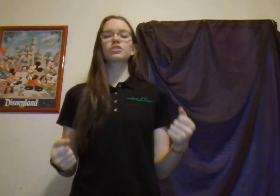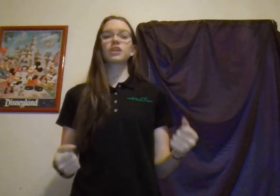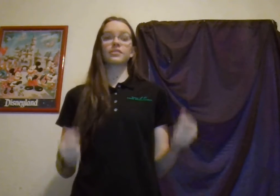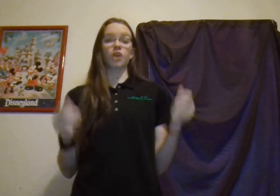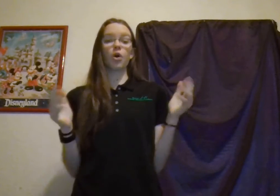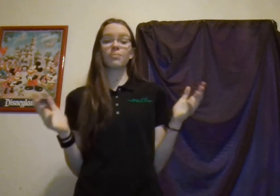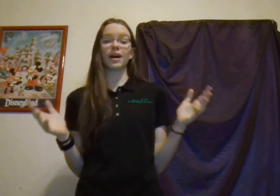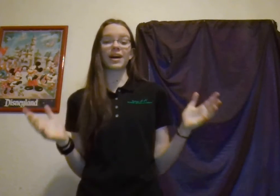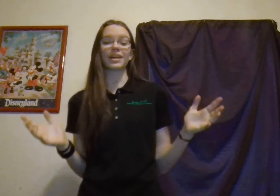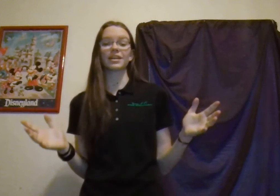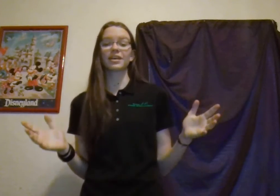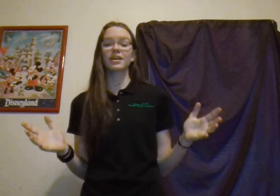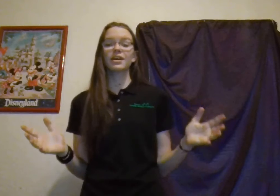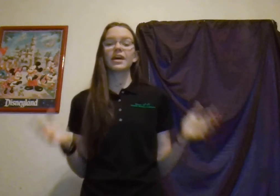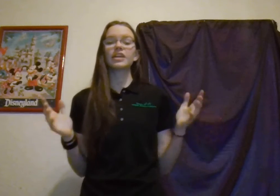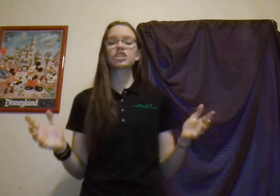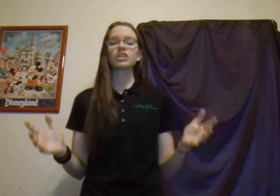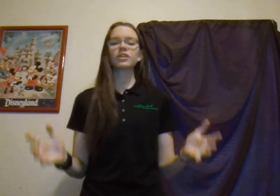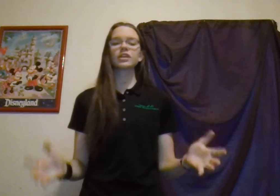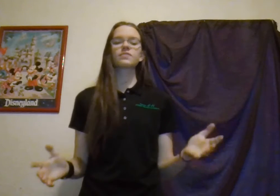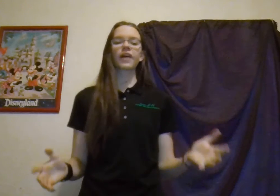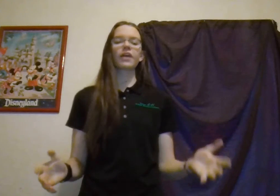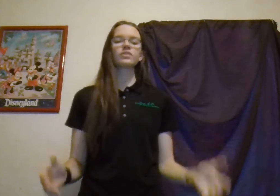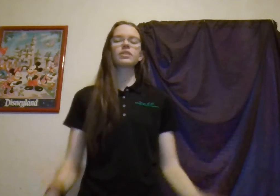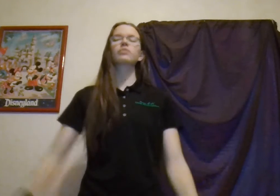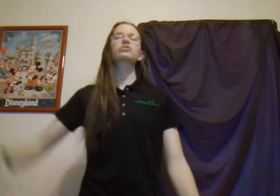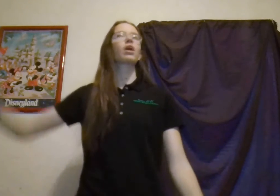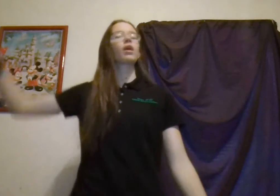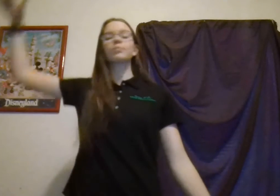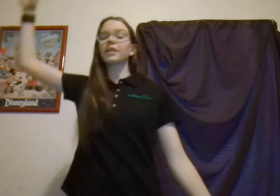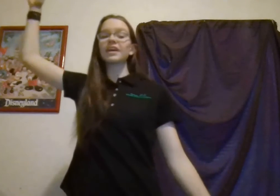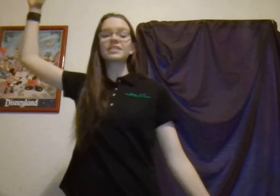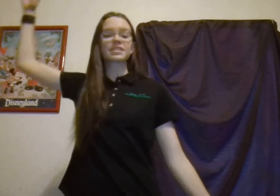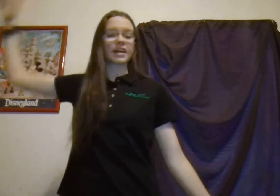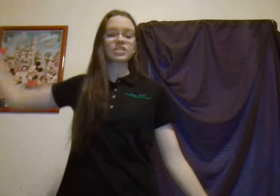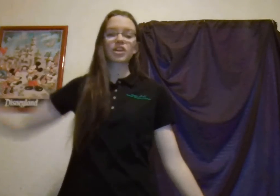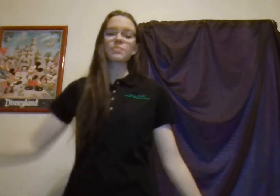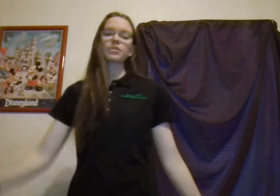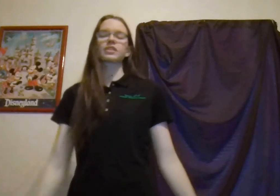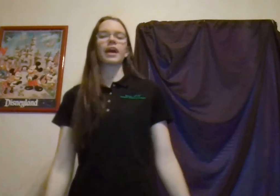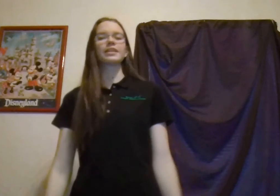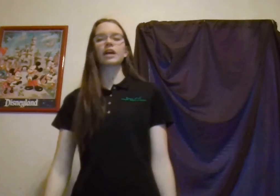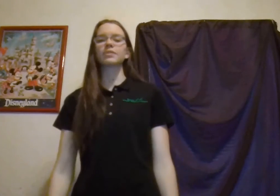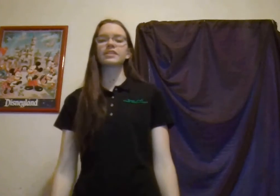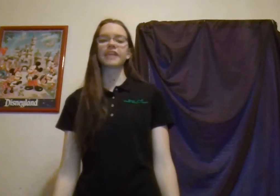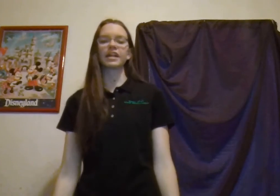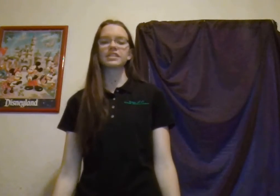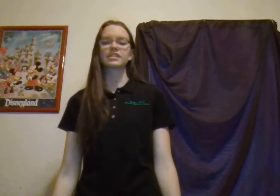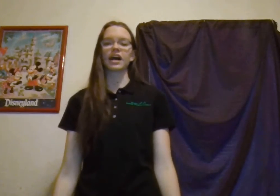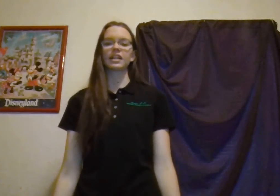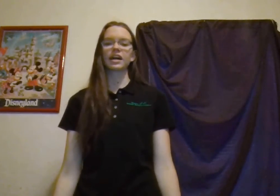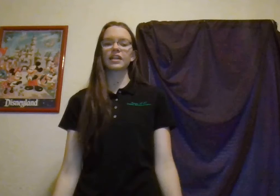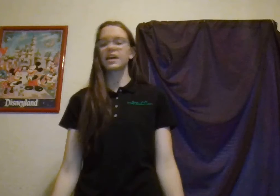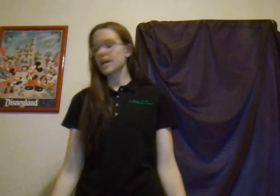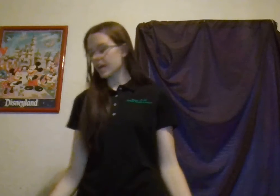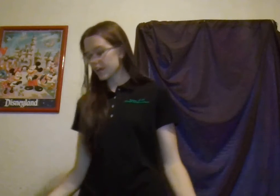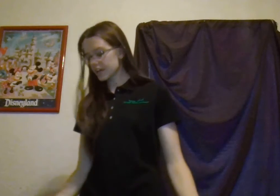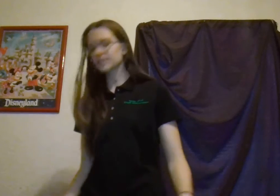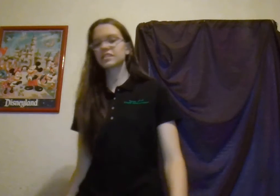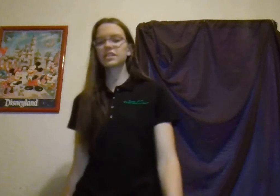bookshelves. Oh my! Engineering is found in the most complex skyscrapers lined up in the Dallas skyline, and it's